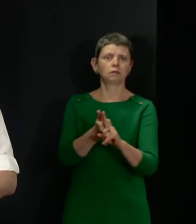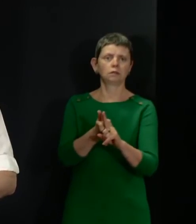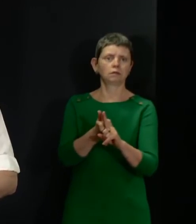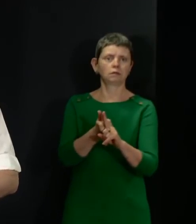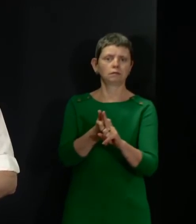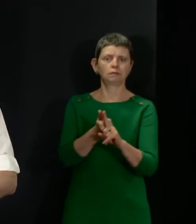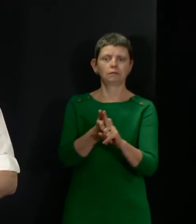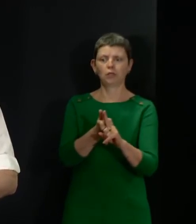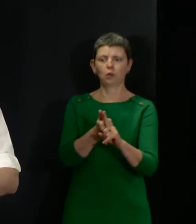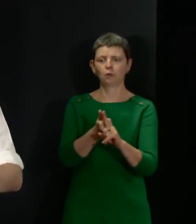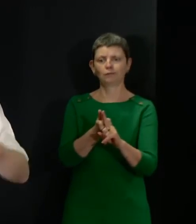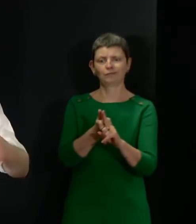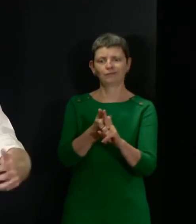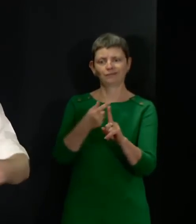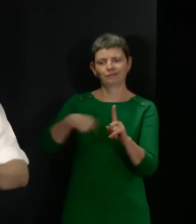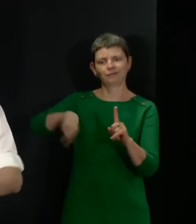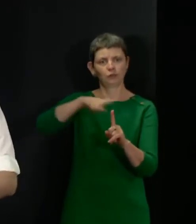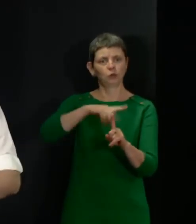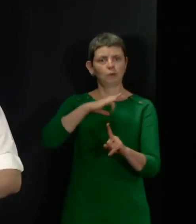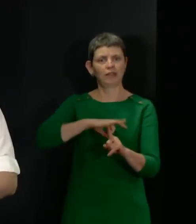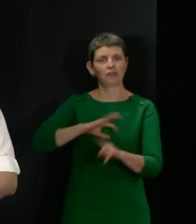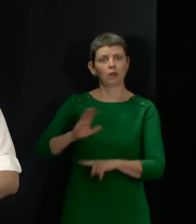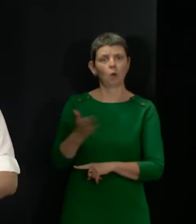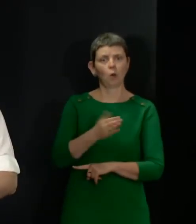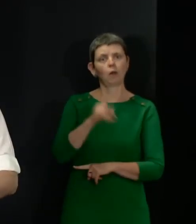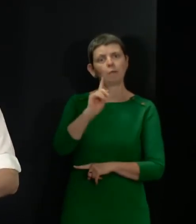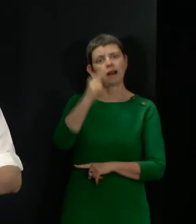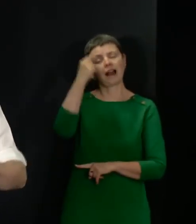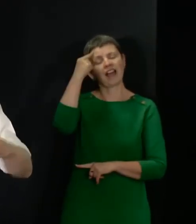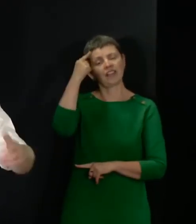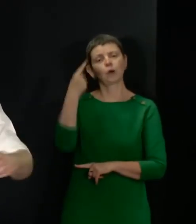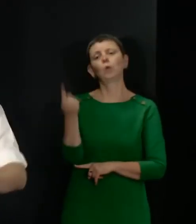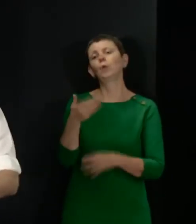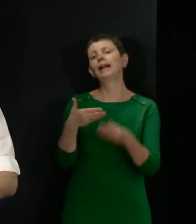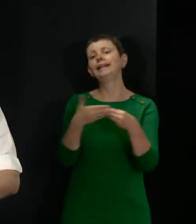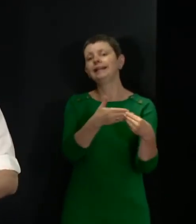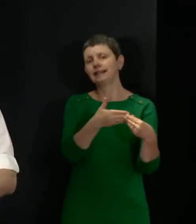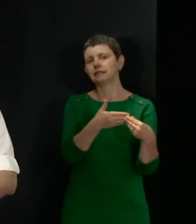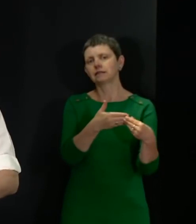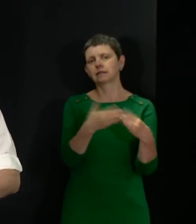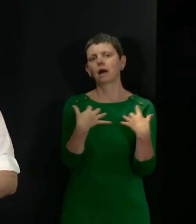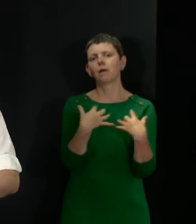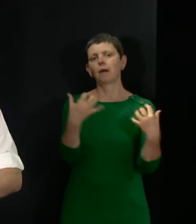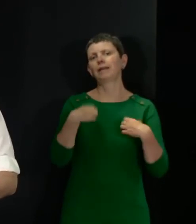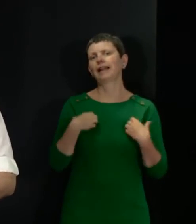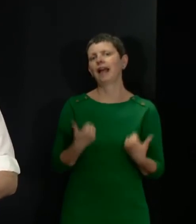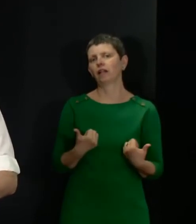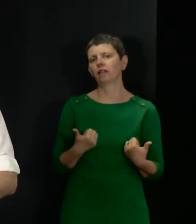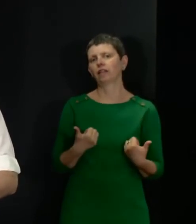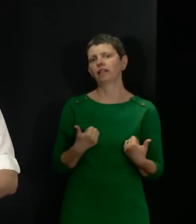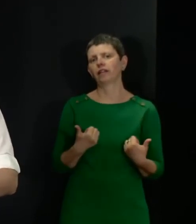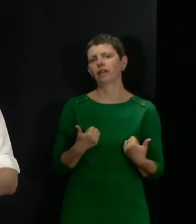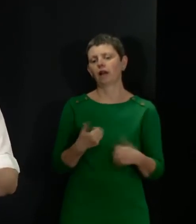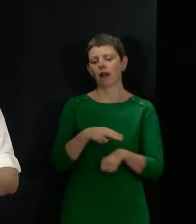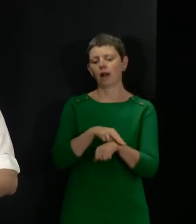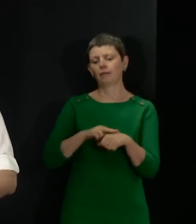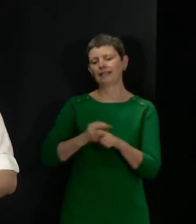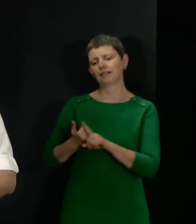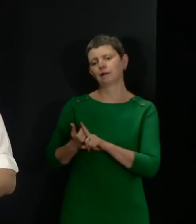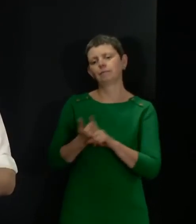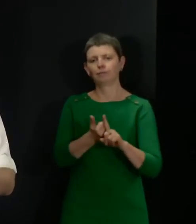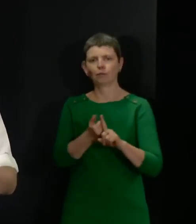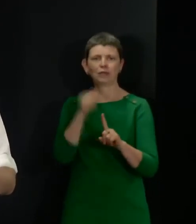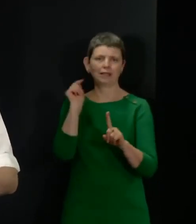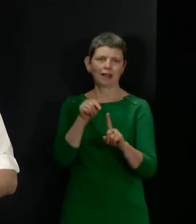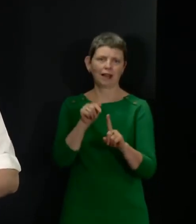as required, but I think it will be public health led with a backstop of policing when required is how I